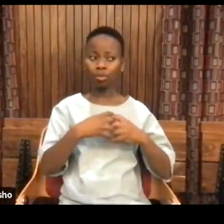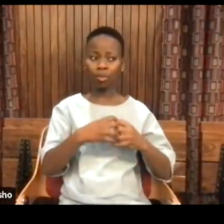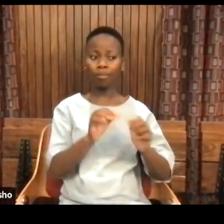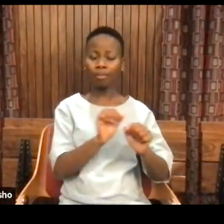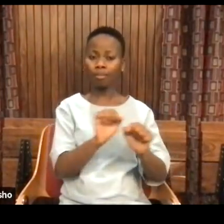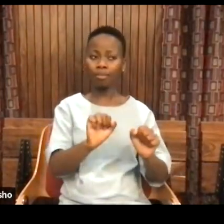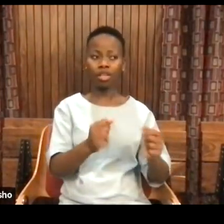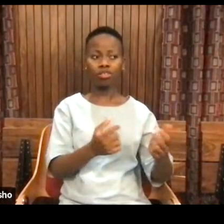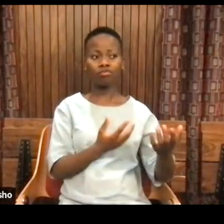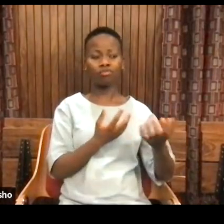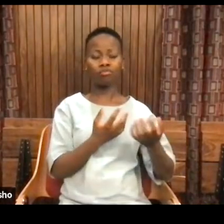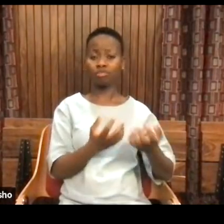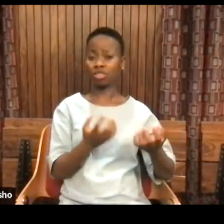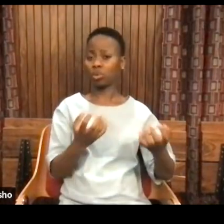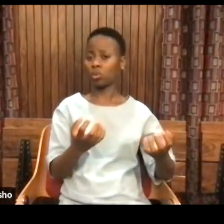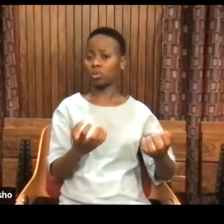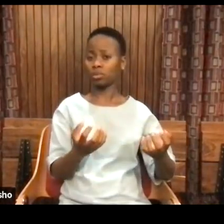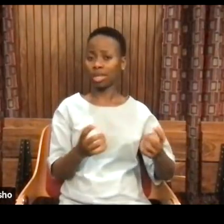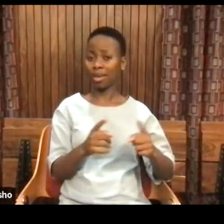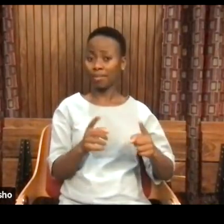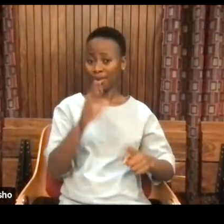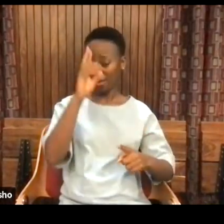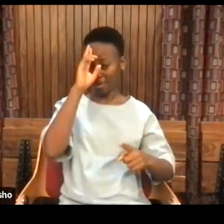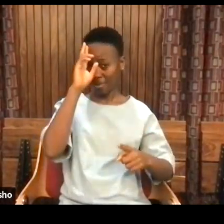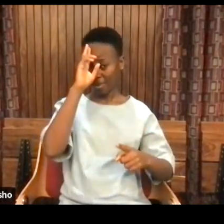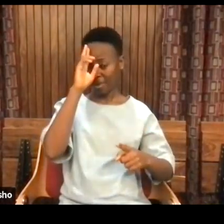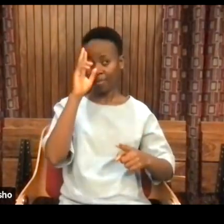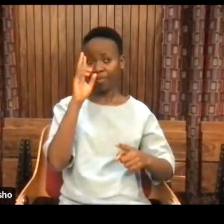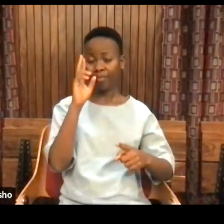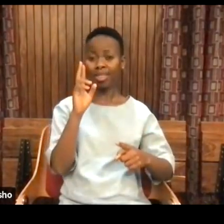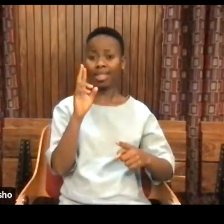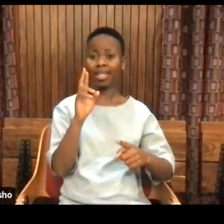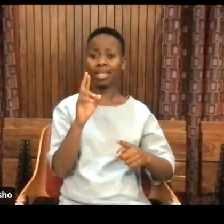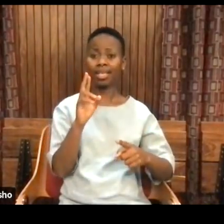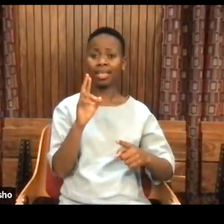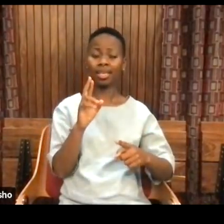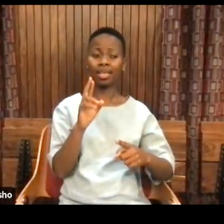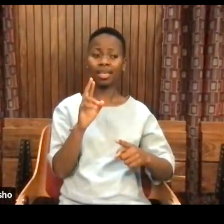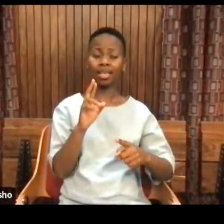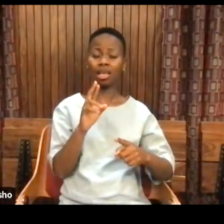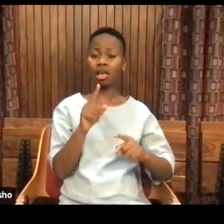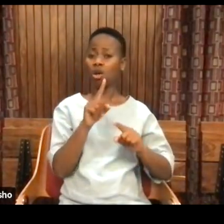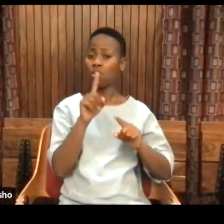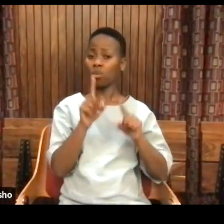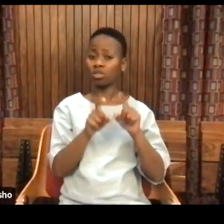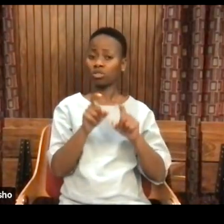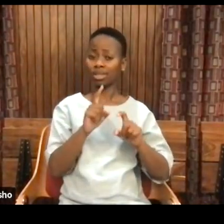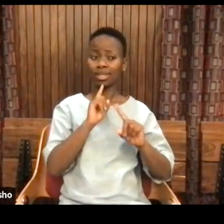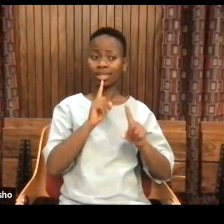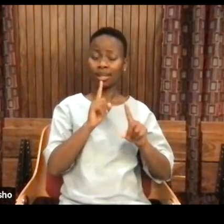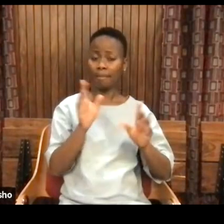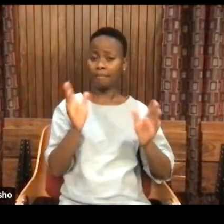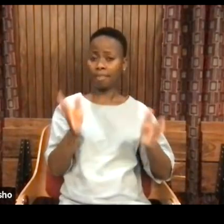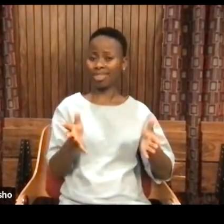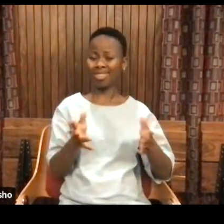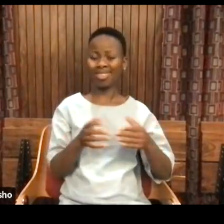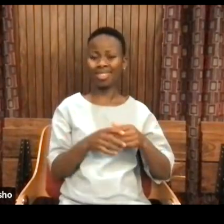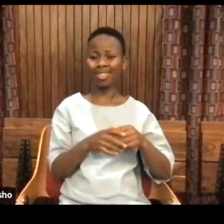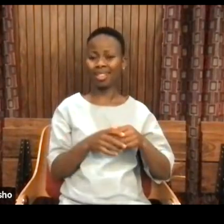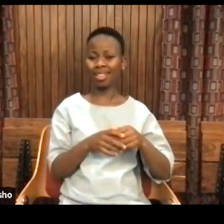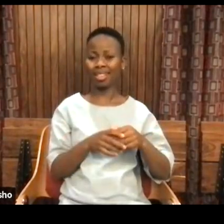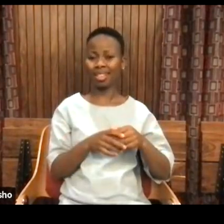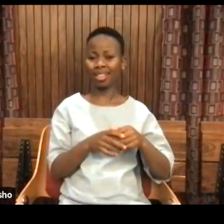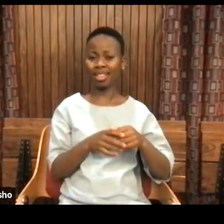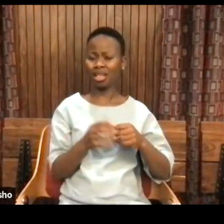one of the questions is not about the theoretical questions. It's about, this was raised about, one of the things